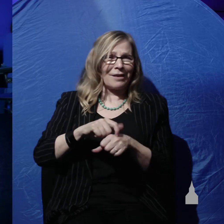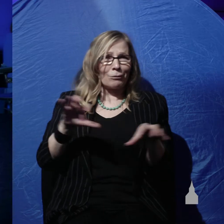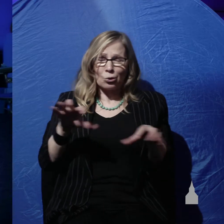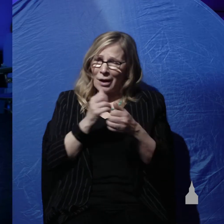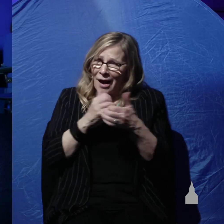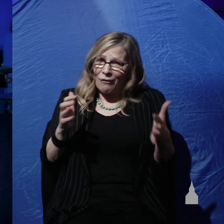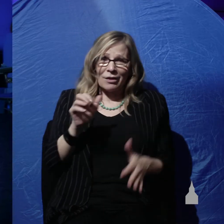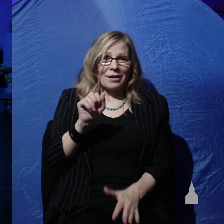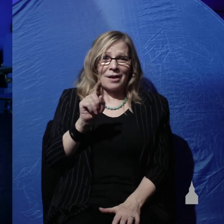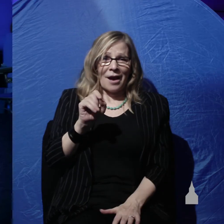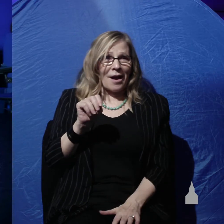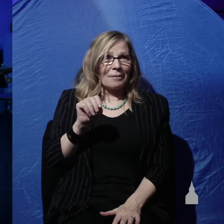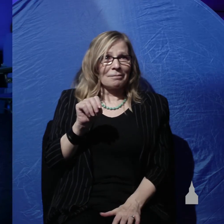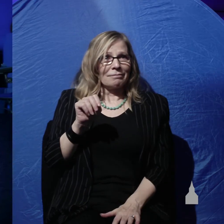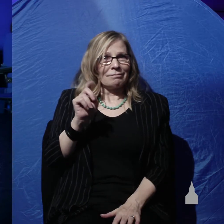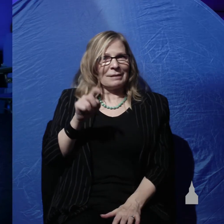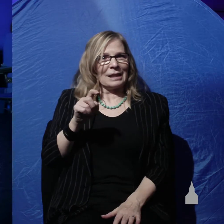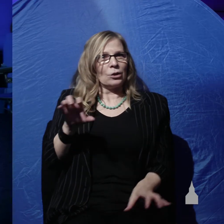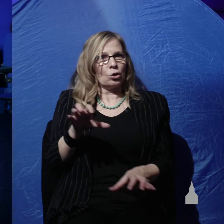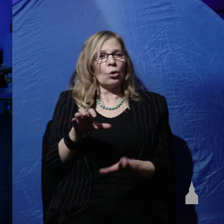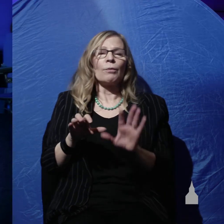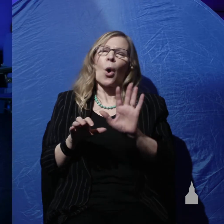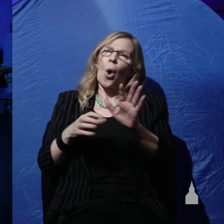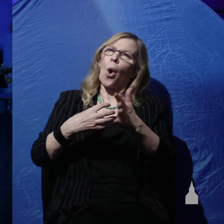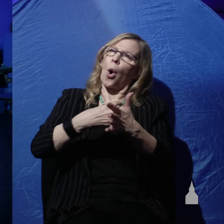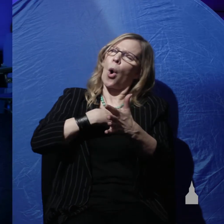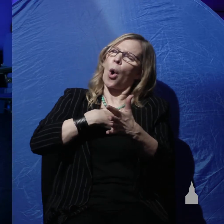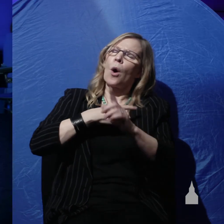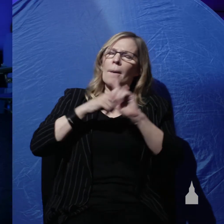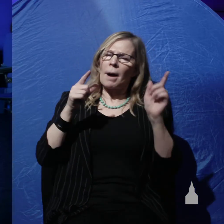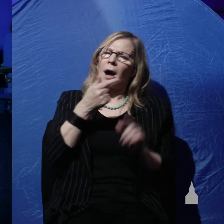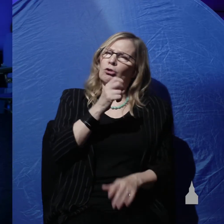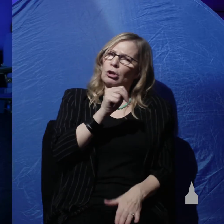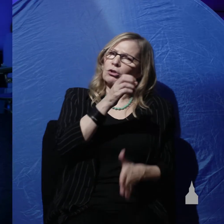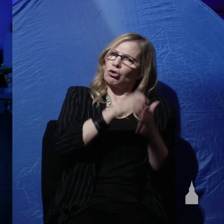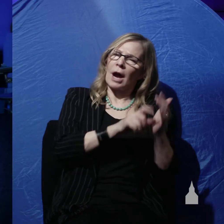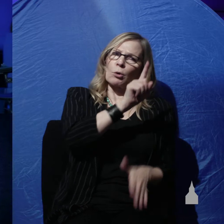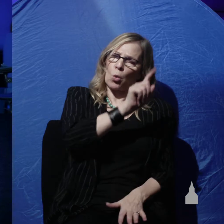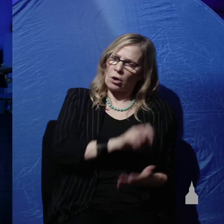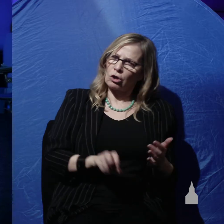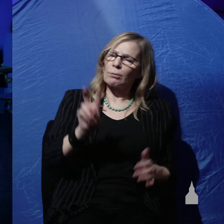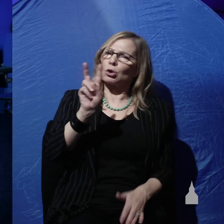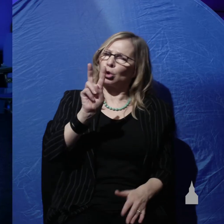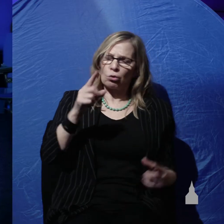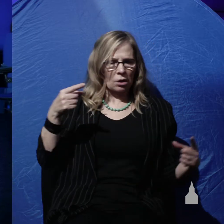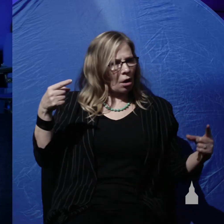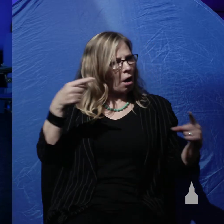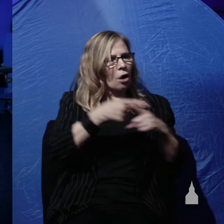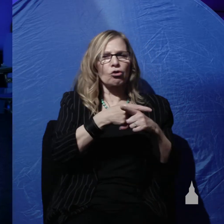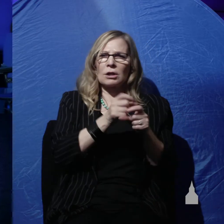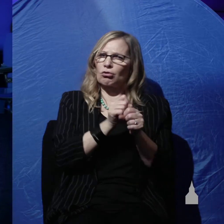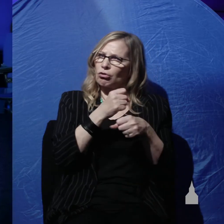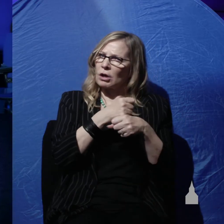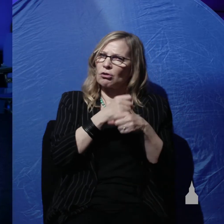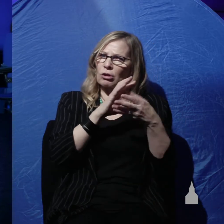that happened. Oh, but Genesis one and two are contradictory creation accounts. No, they're not.